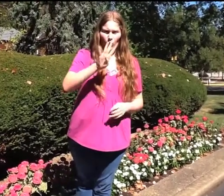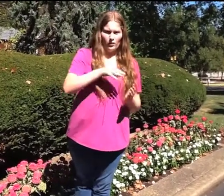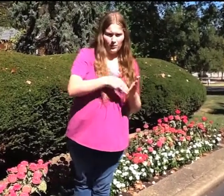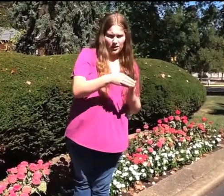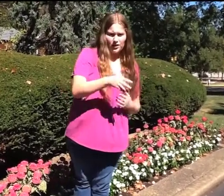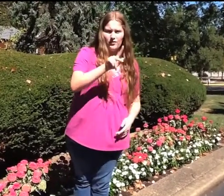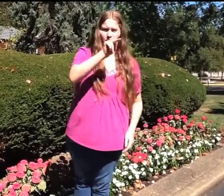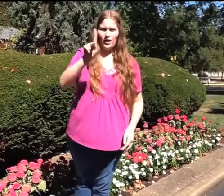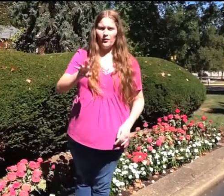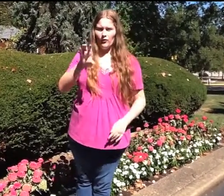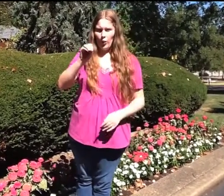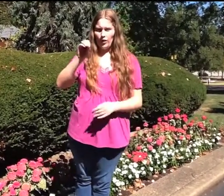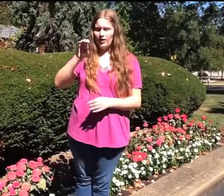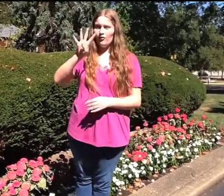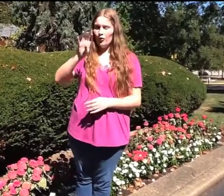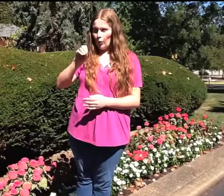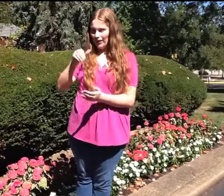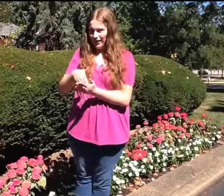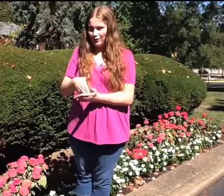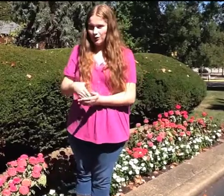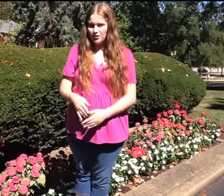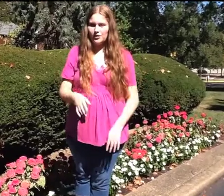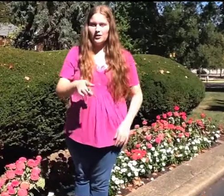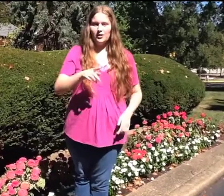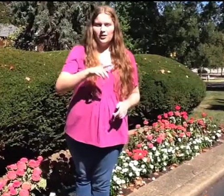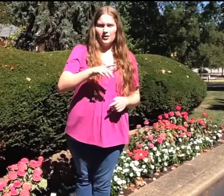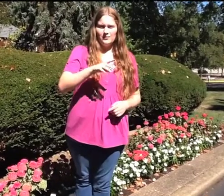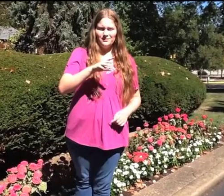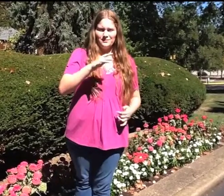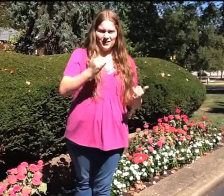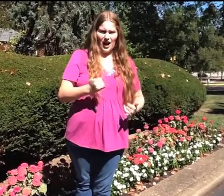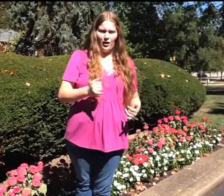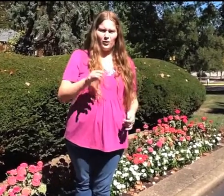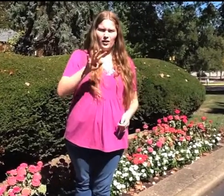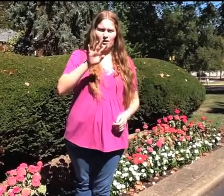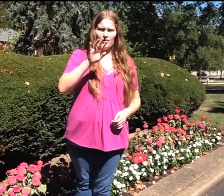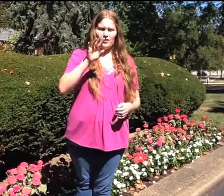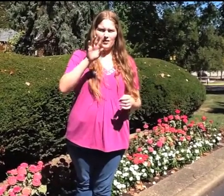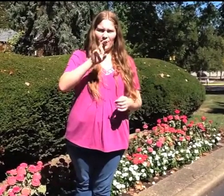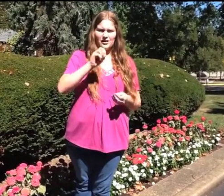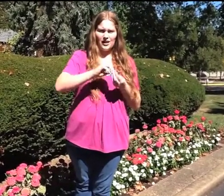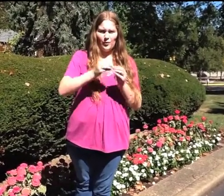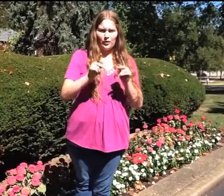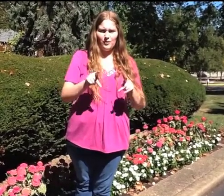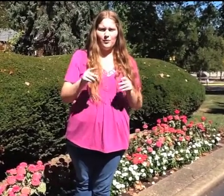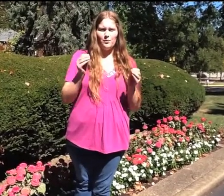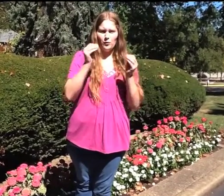million, with 40,000 in Philadelphia. The United States population is now more than 321 million.